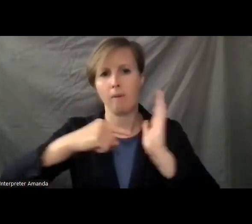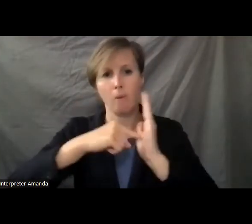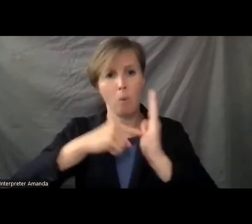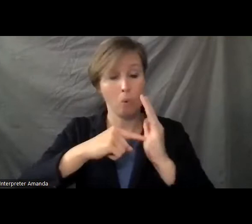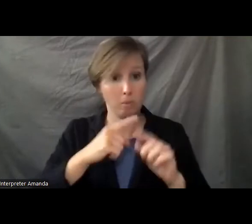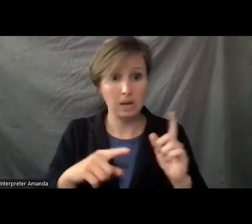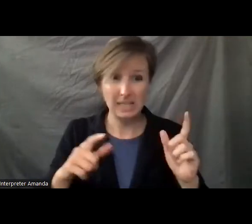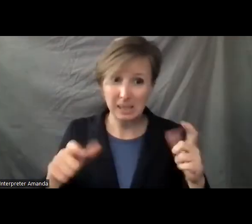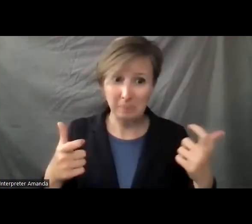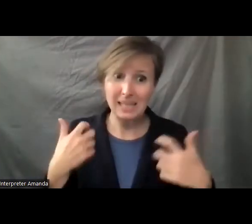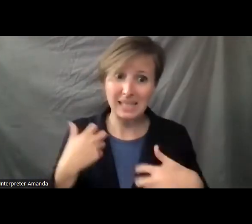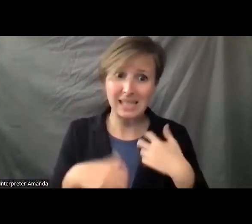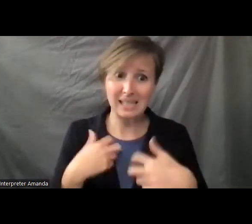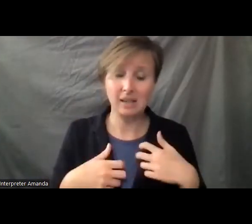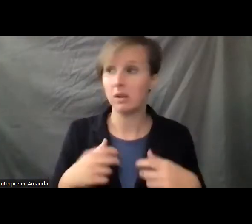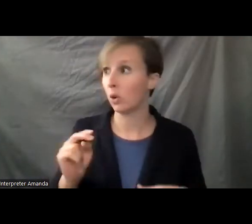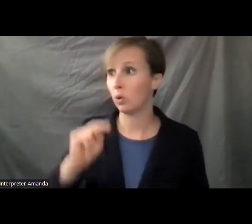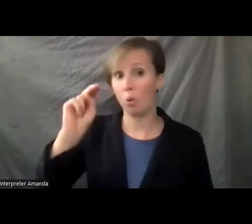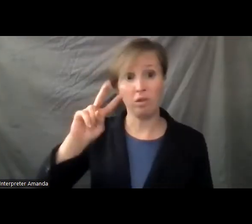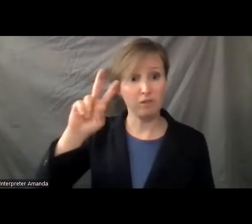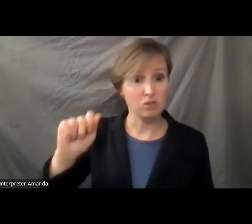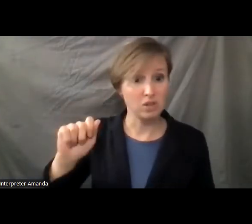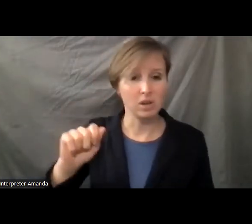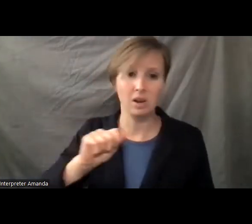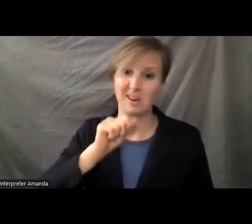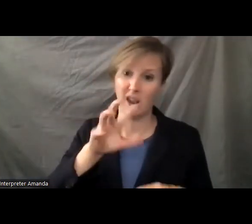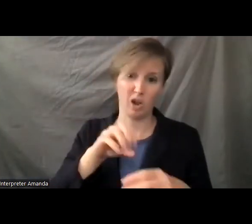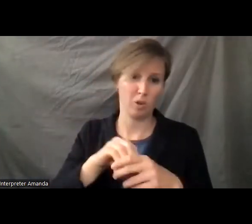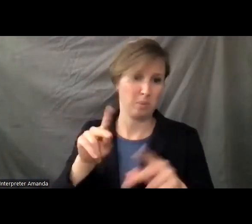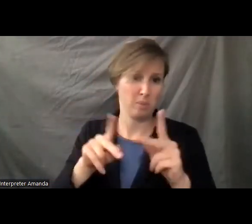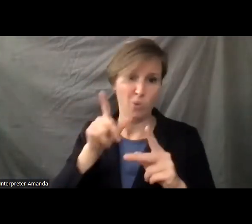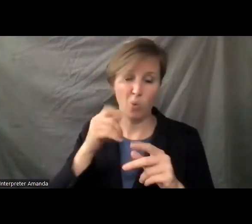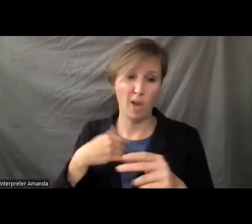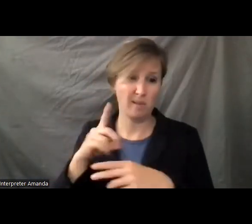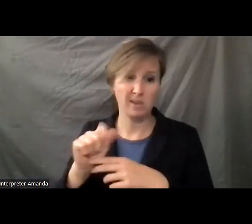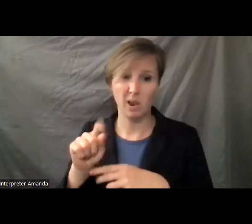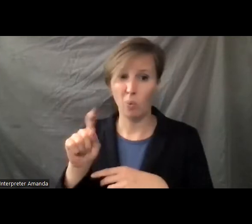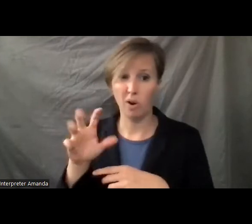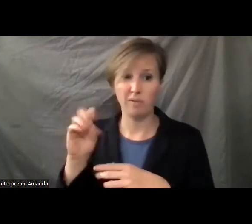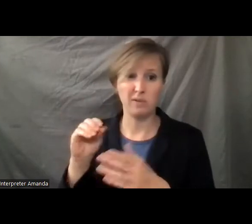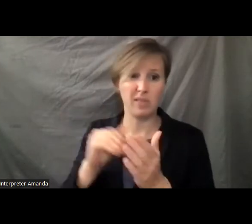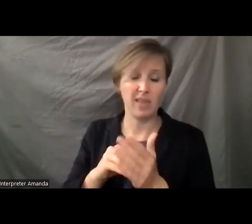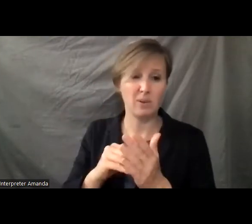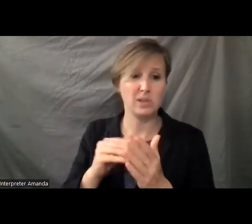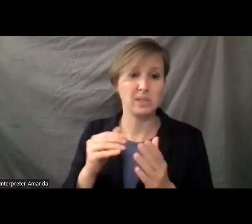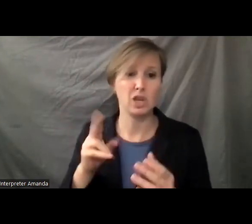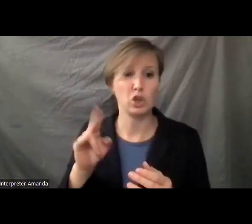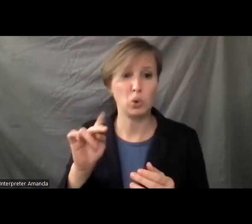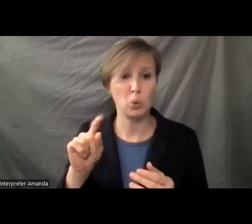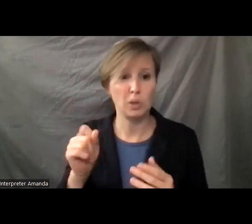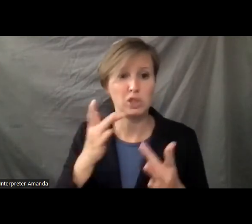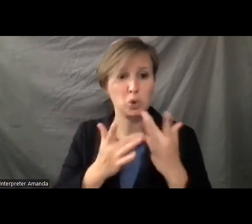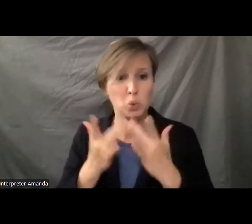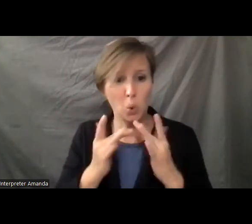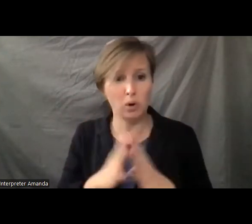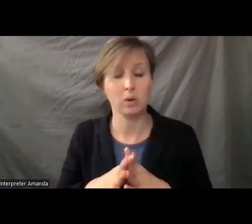huge, huge problem. Just in Northern Virginia, not including folks with disabilities, we're 150,000 housing units short. We have good legislation